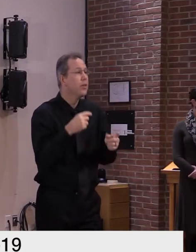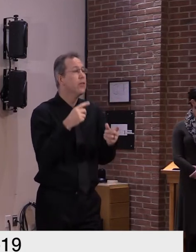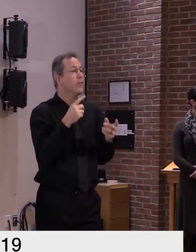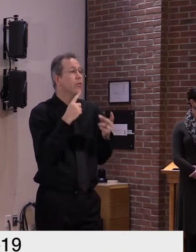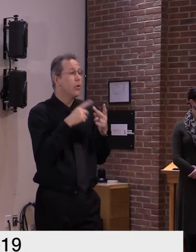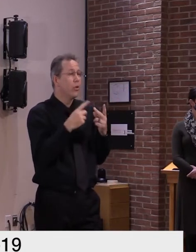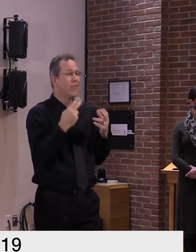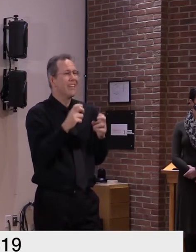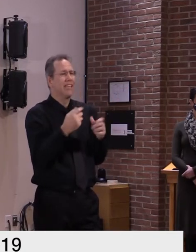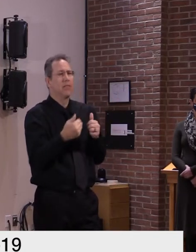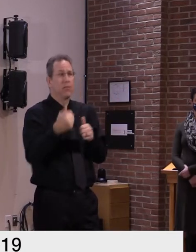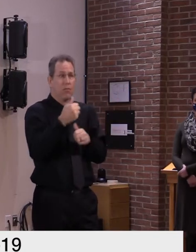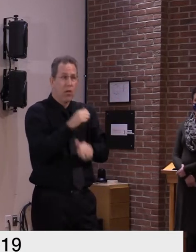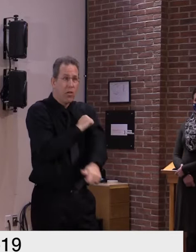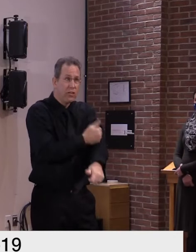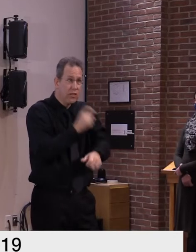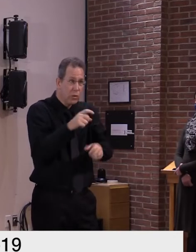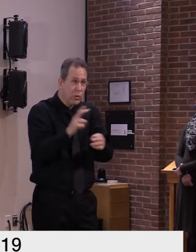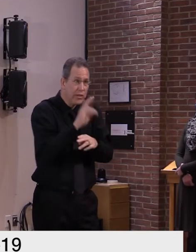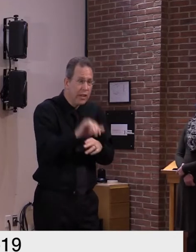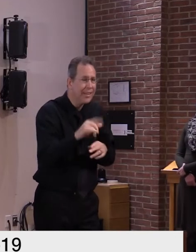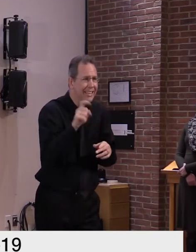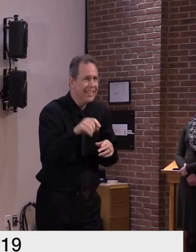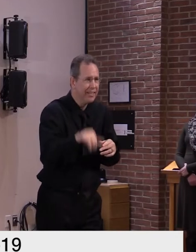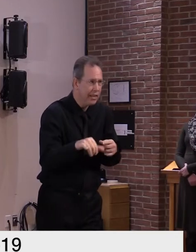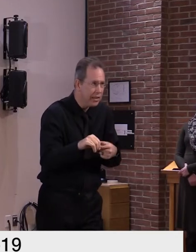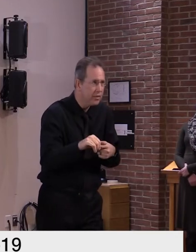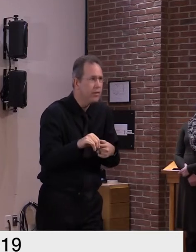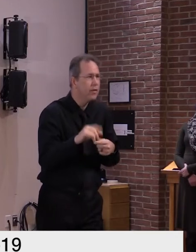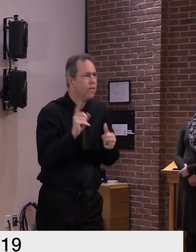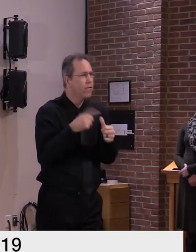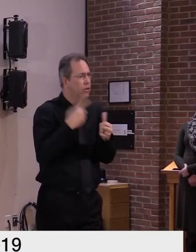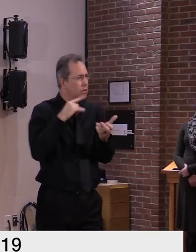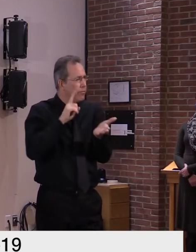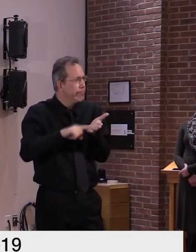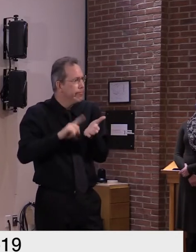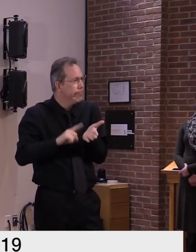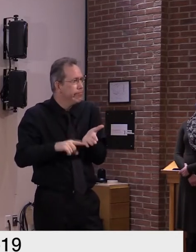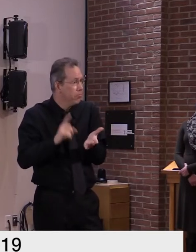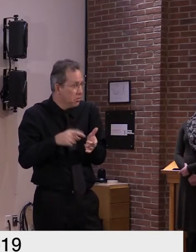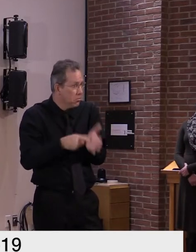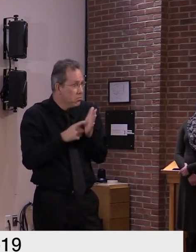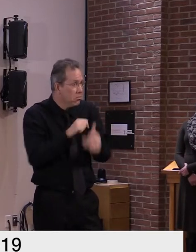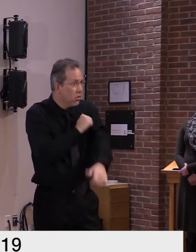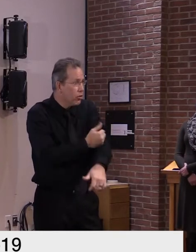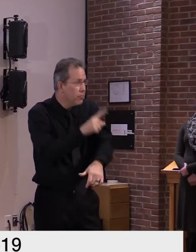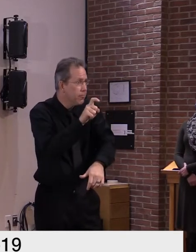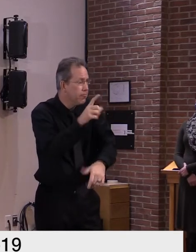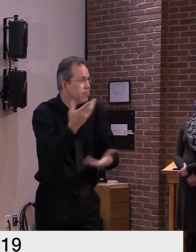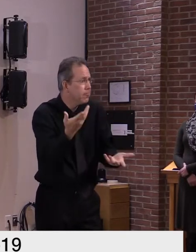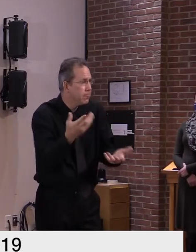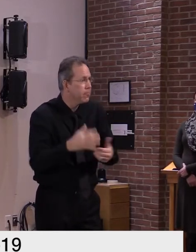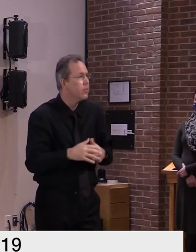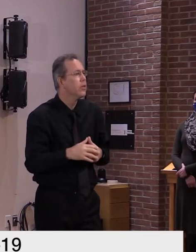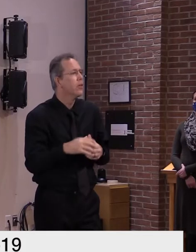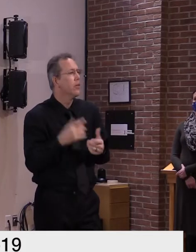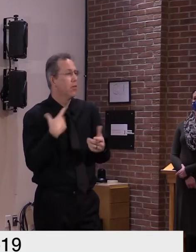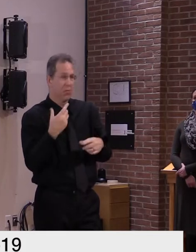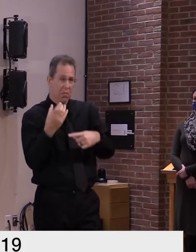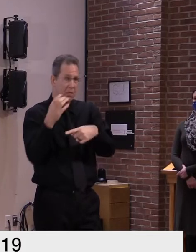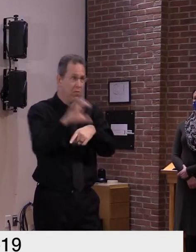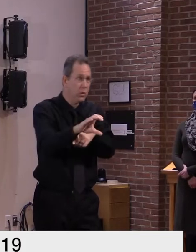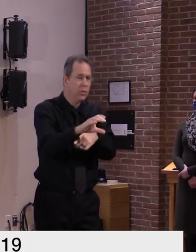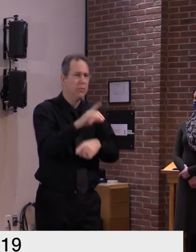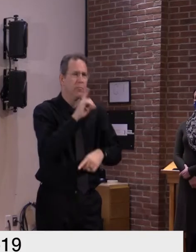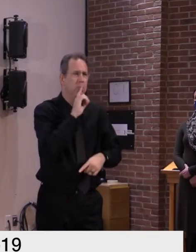considered investigational so the implication there is you cannot mandate a vaccine that has only